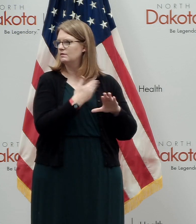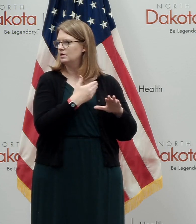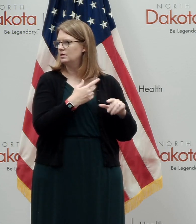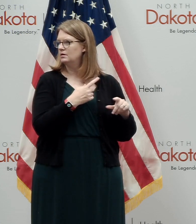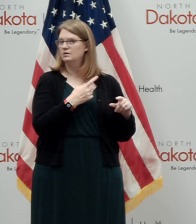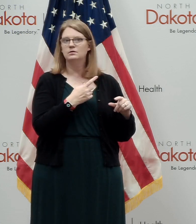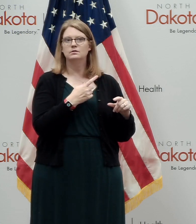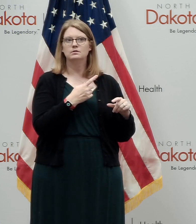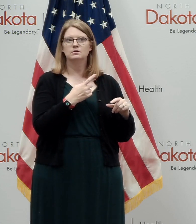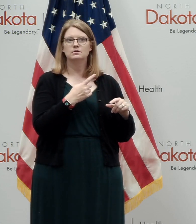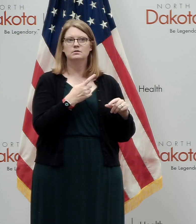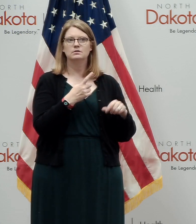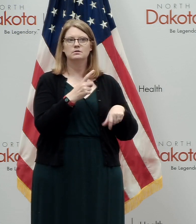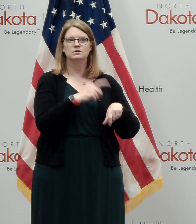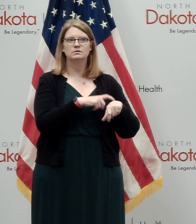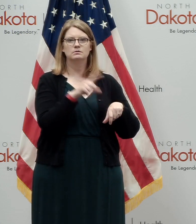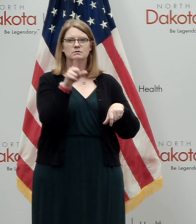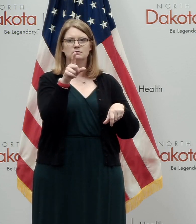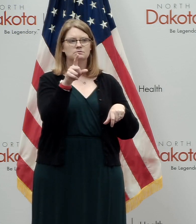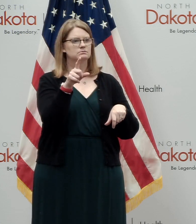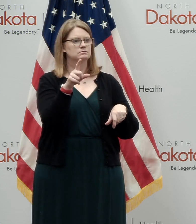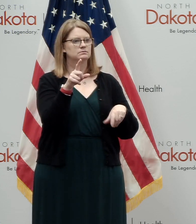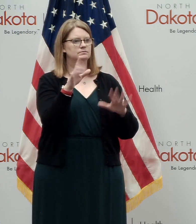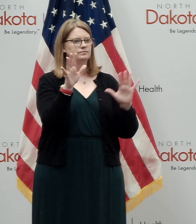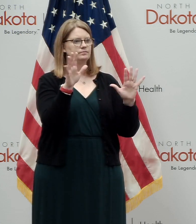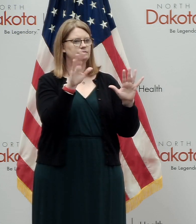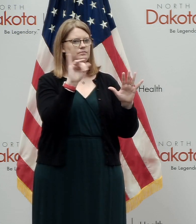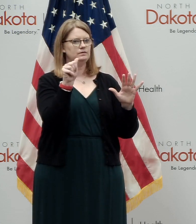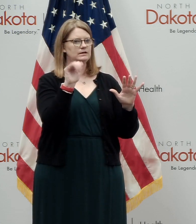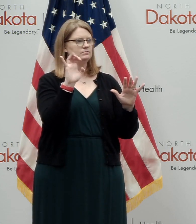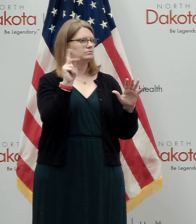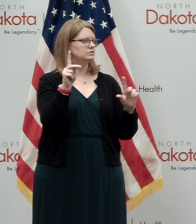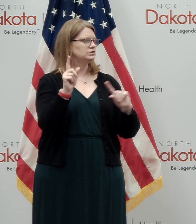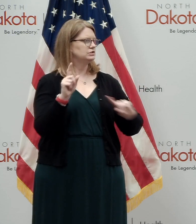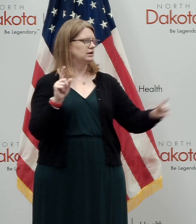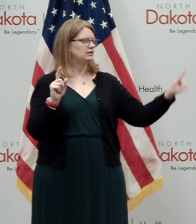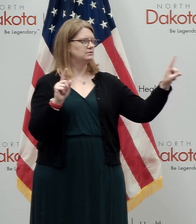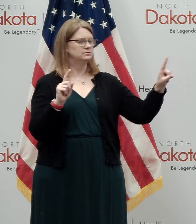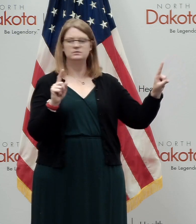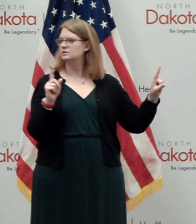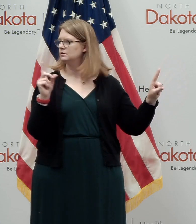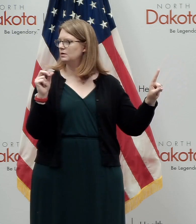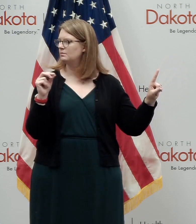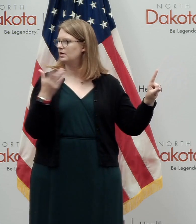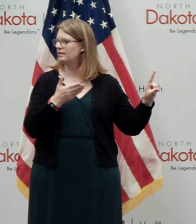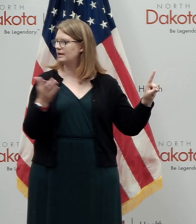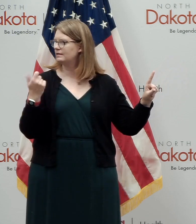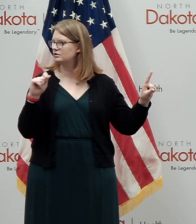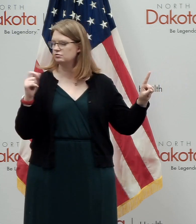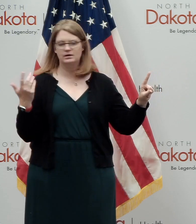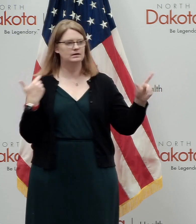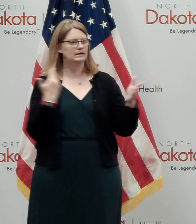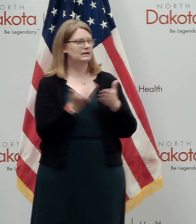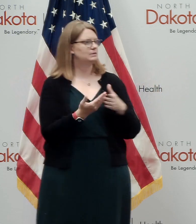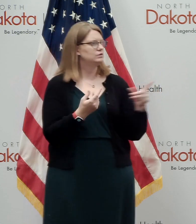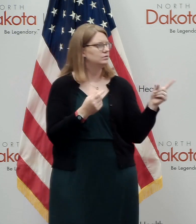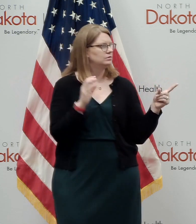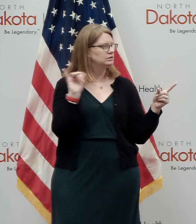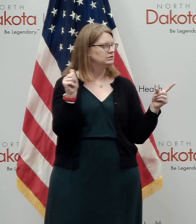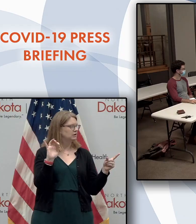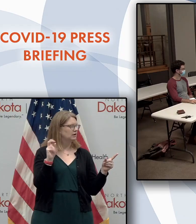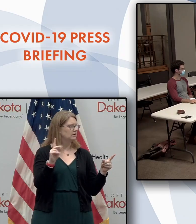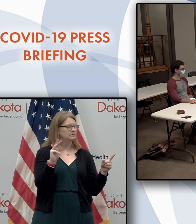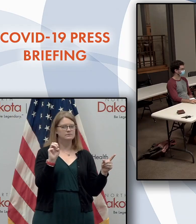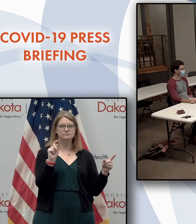Yep. Okay. All right. Uh, Jack, I'm going to zip around this way. Cause I got another thing they're trying to get me to. Okay. Jack is